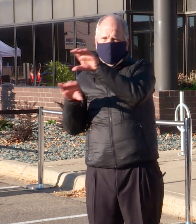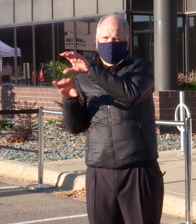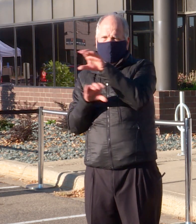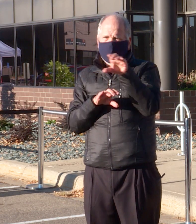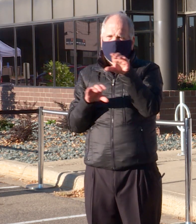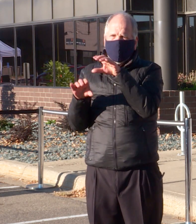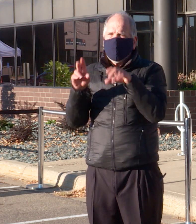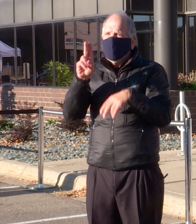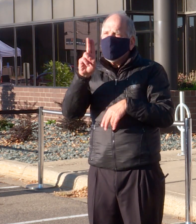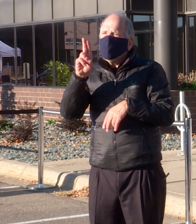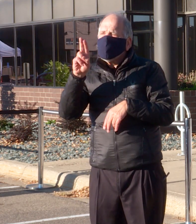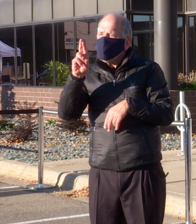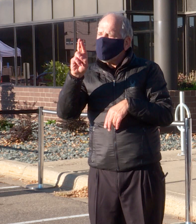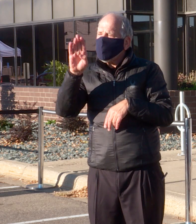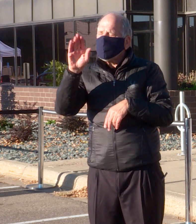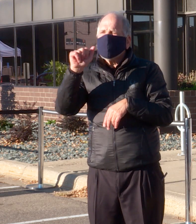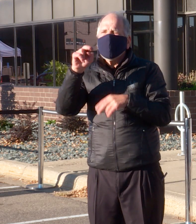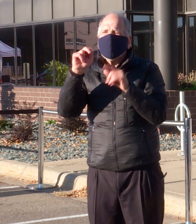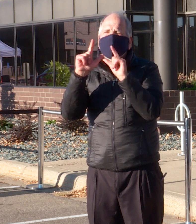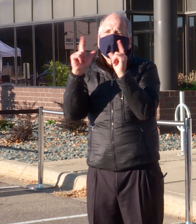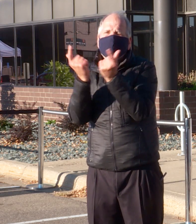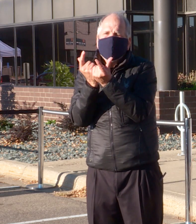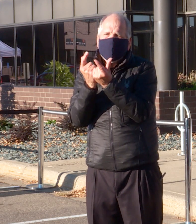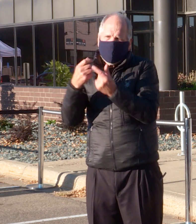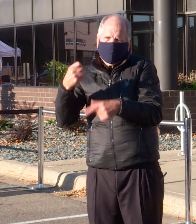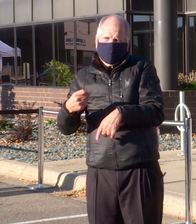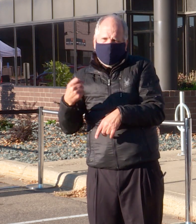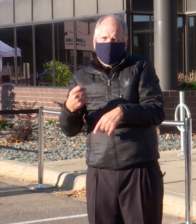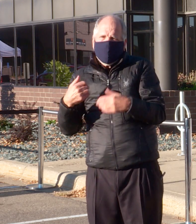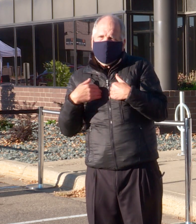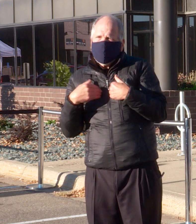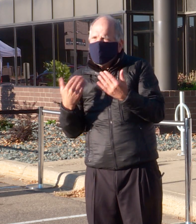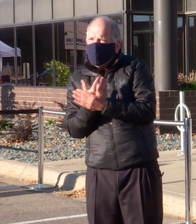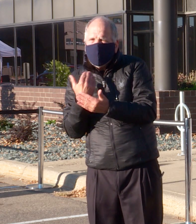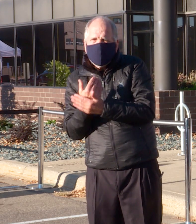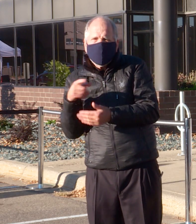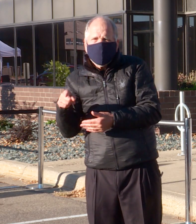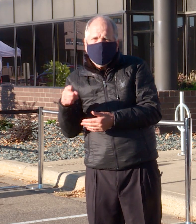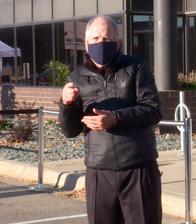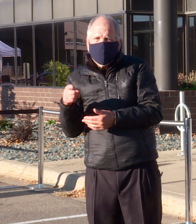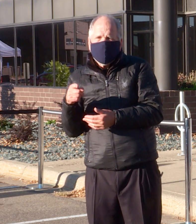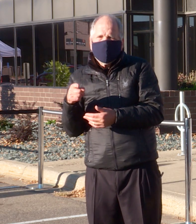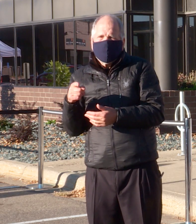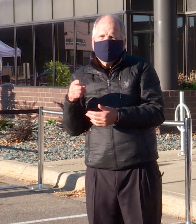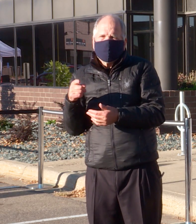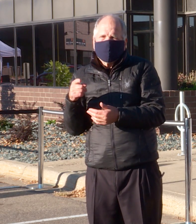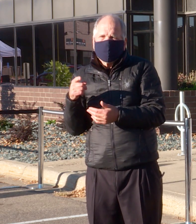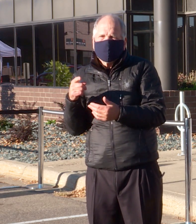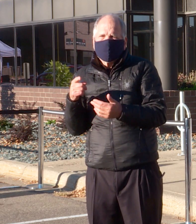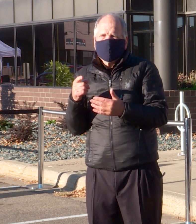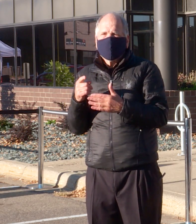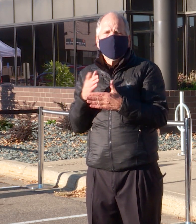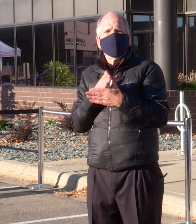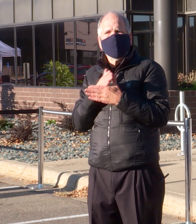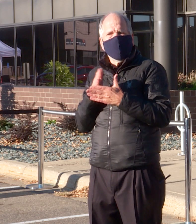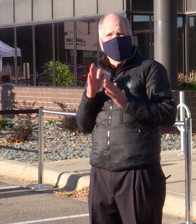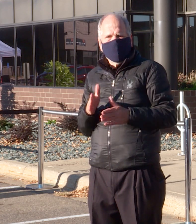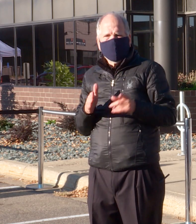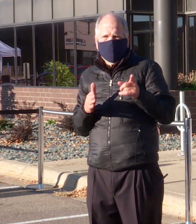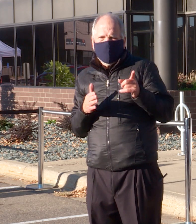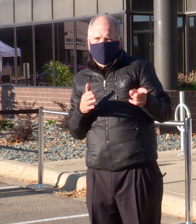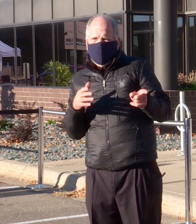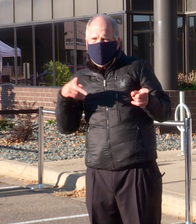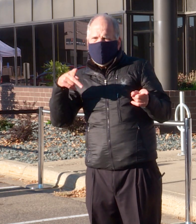the southern location, we have a new location, which our partners in our park board,